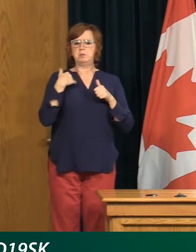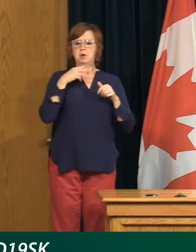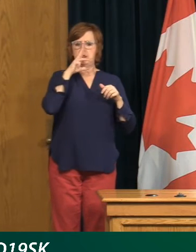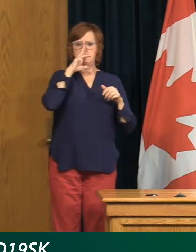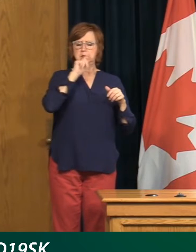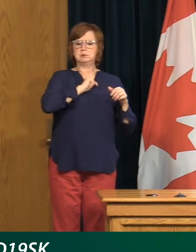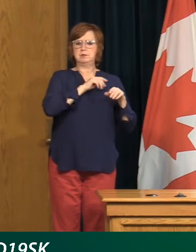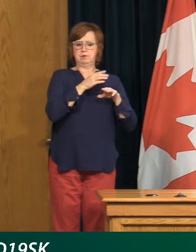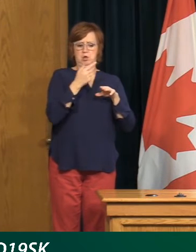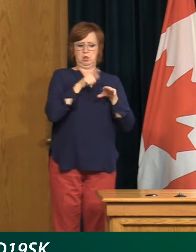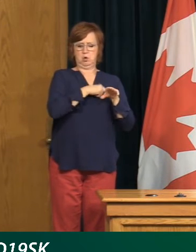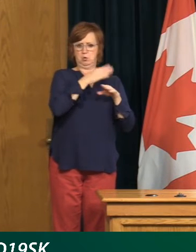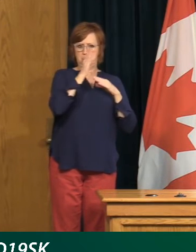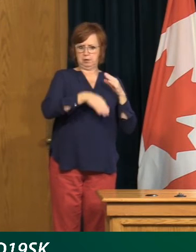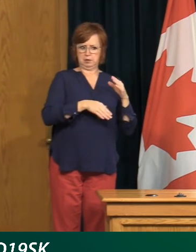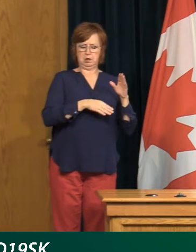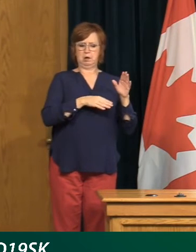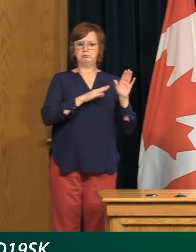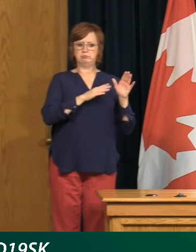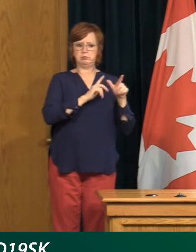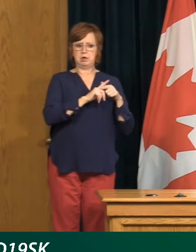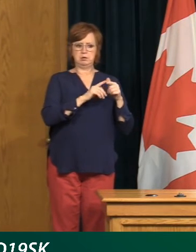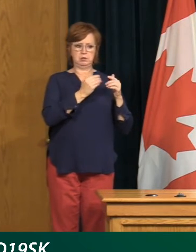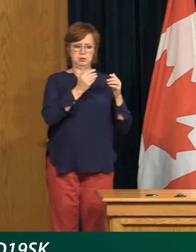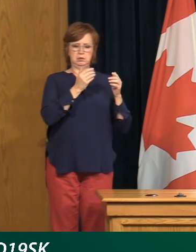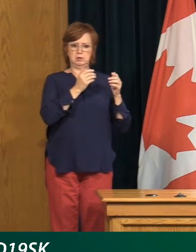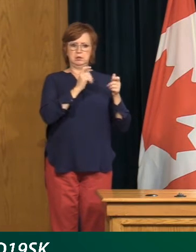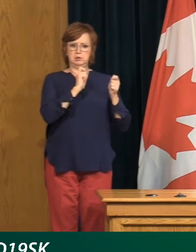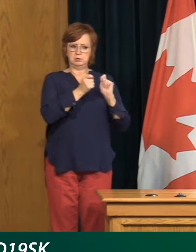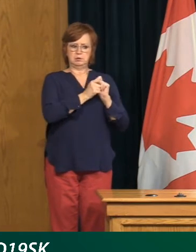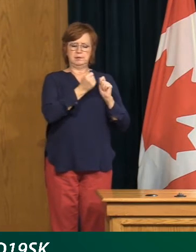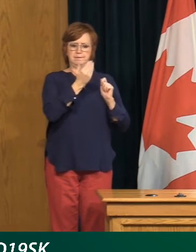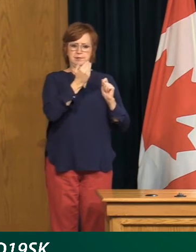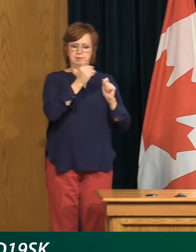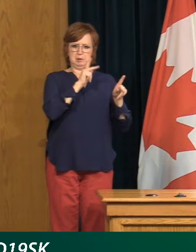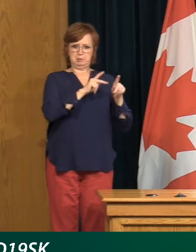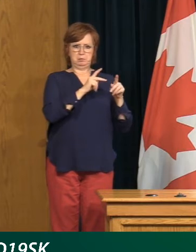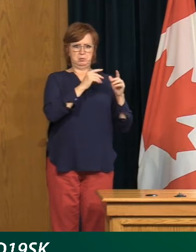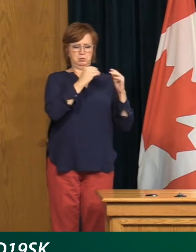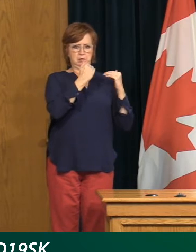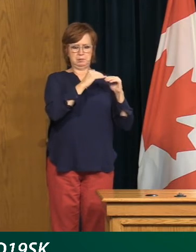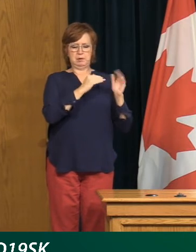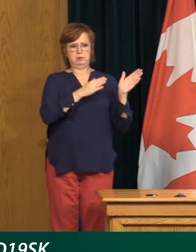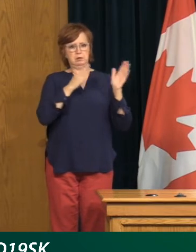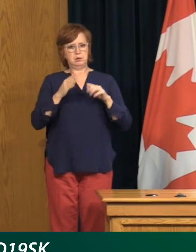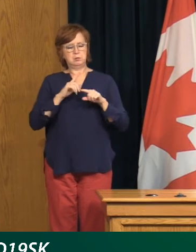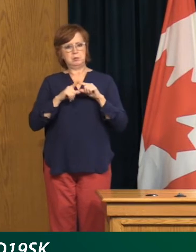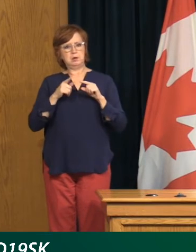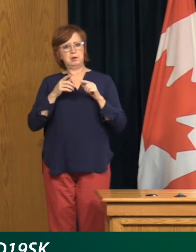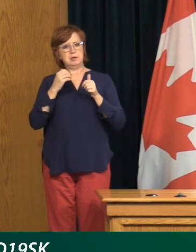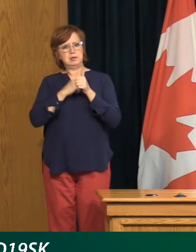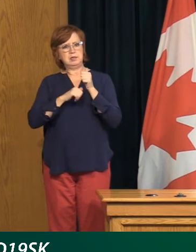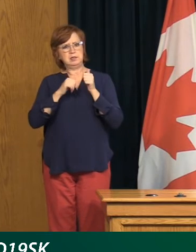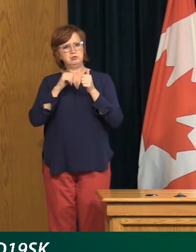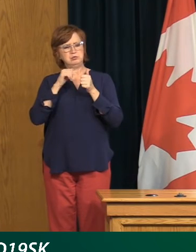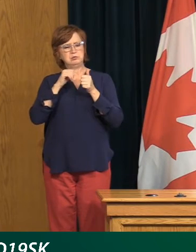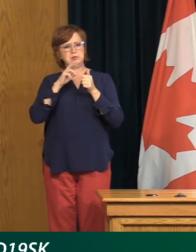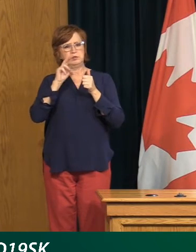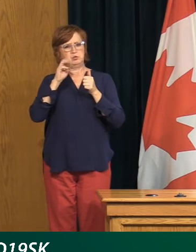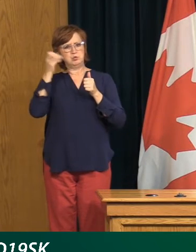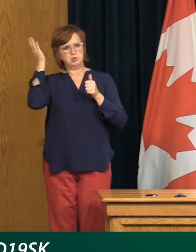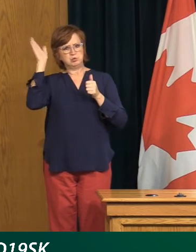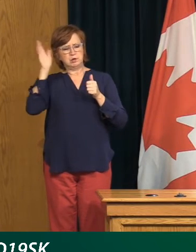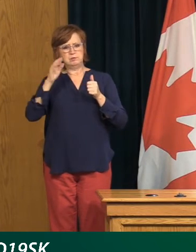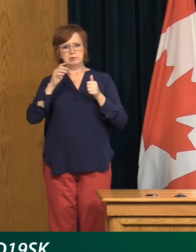the private indoor gathering cap to 15. And at each of these news conferences, you've reiterated time and time again that people